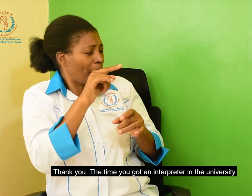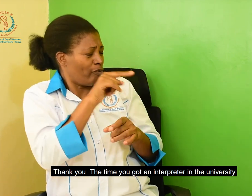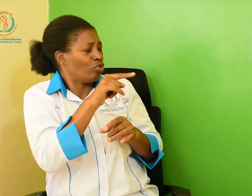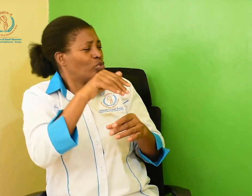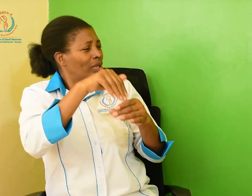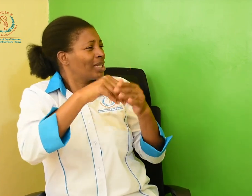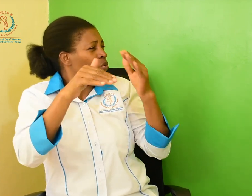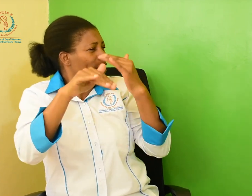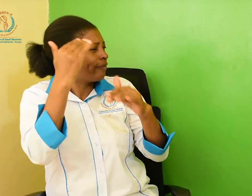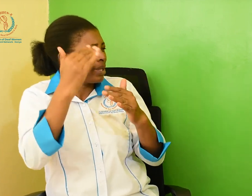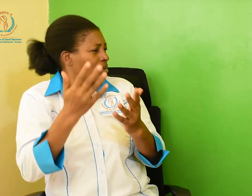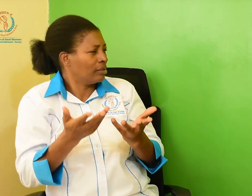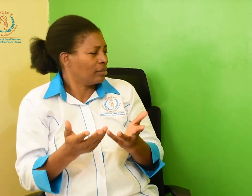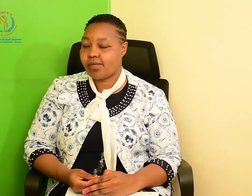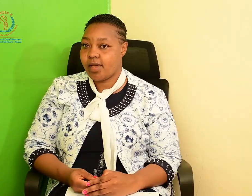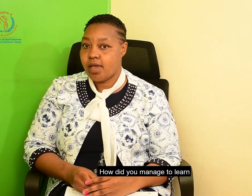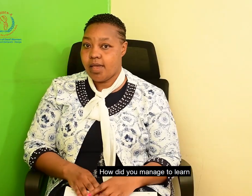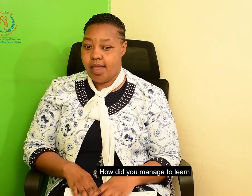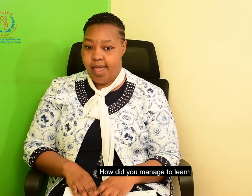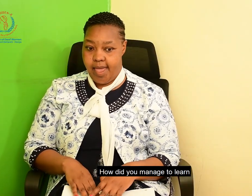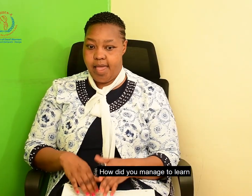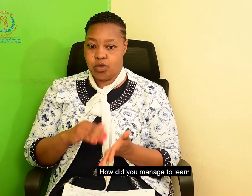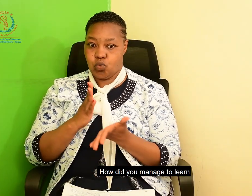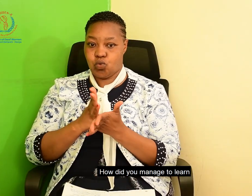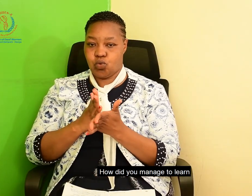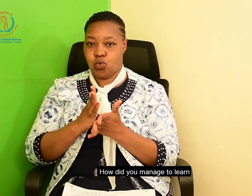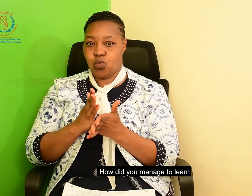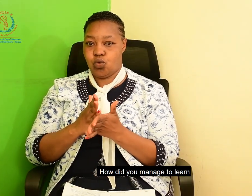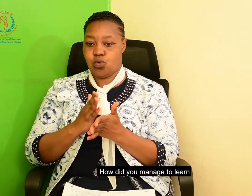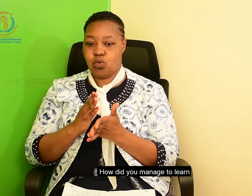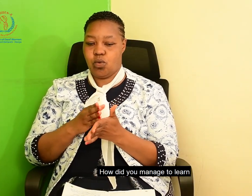how did you manage to learn?